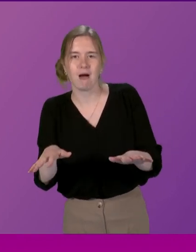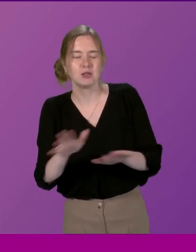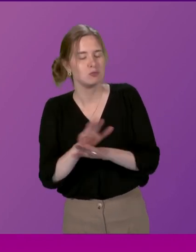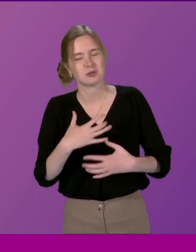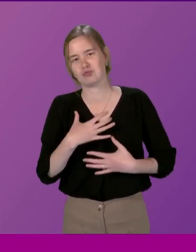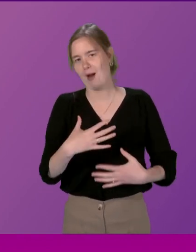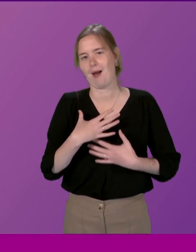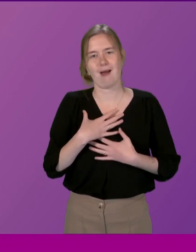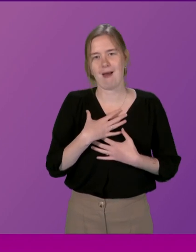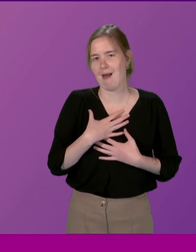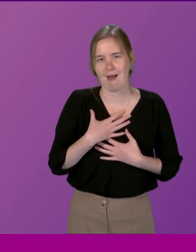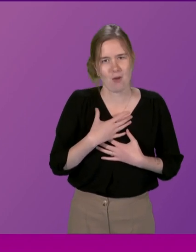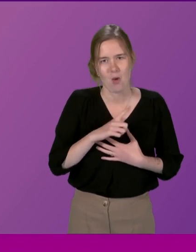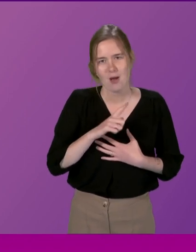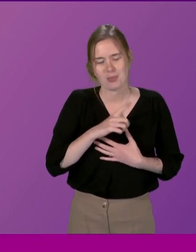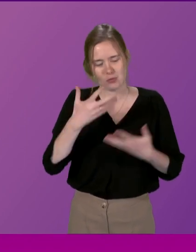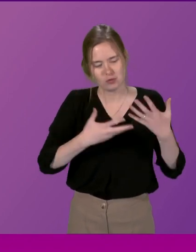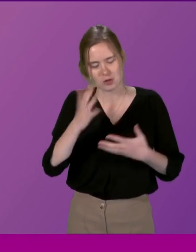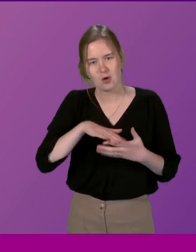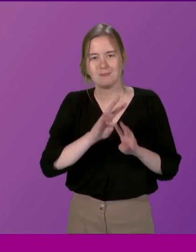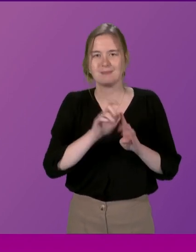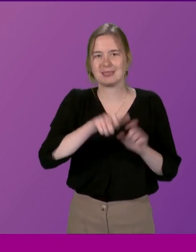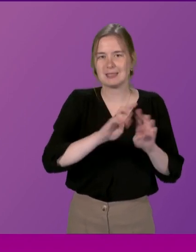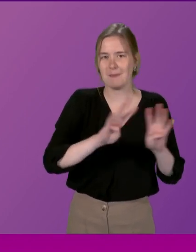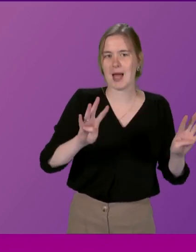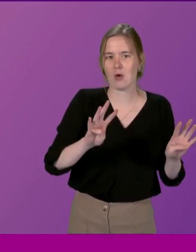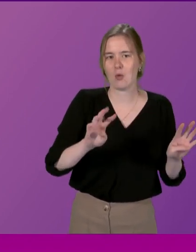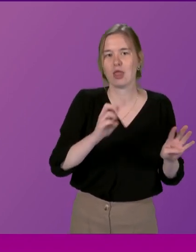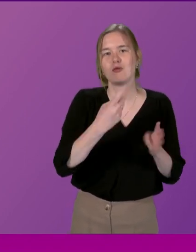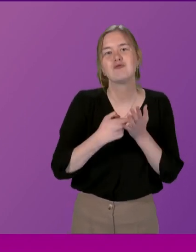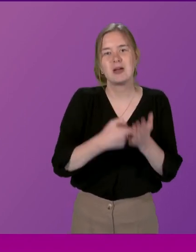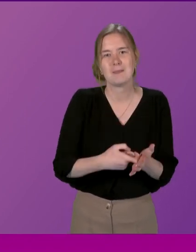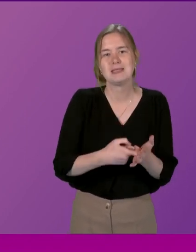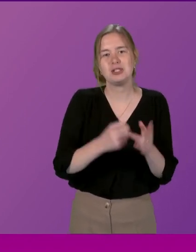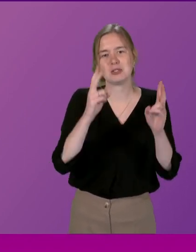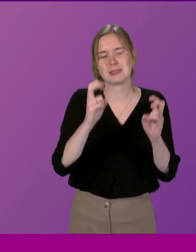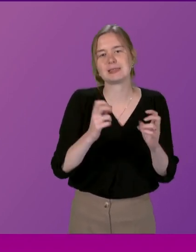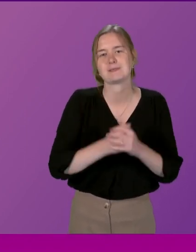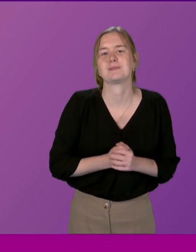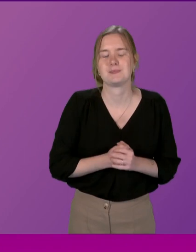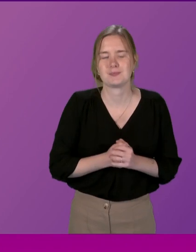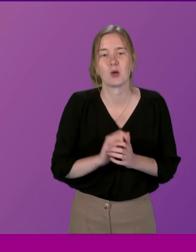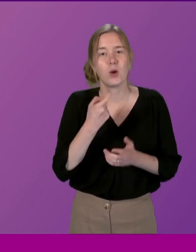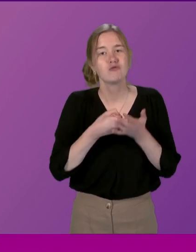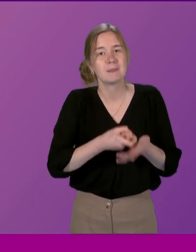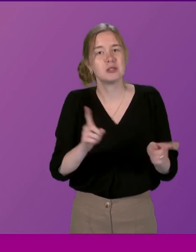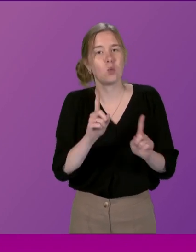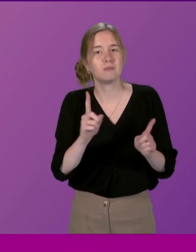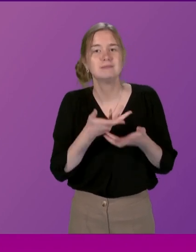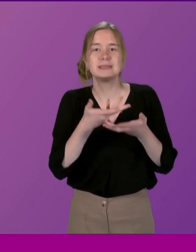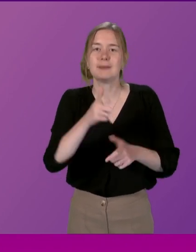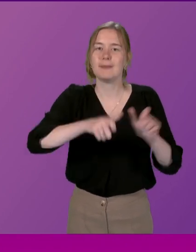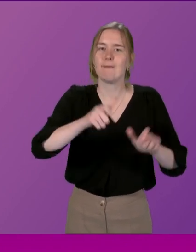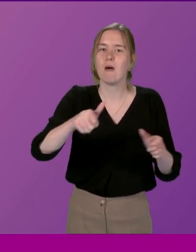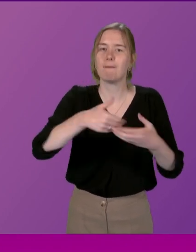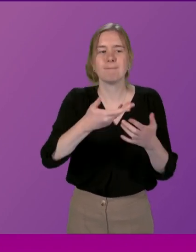a surprise that this also came out clearly from the citizens panel Three recommendations under the heading One of these recommendations was to give members